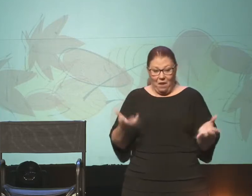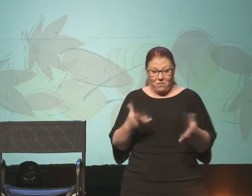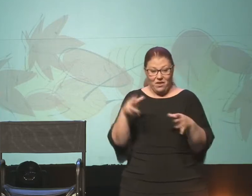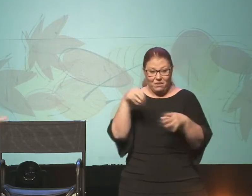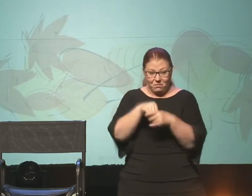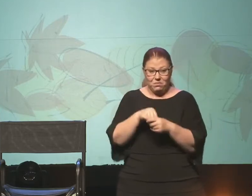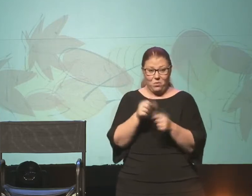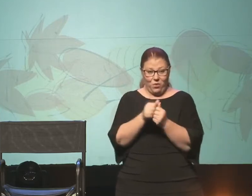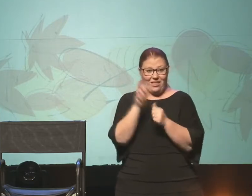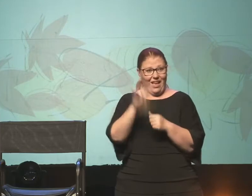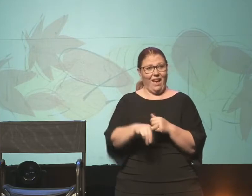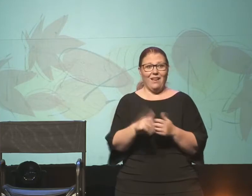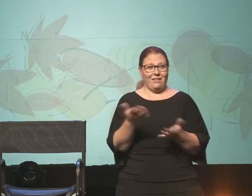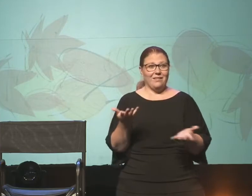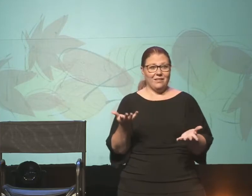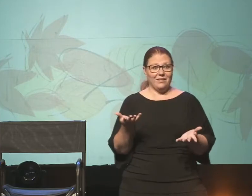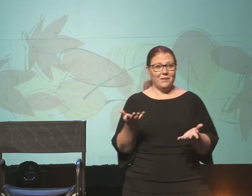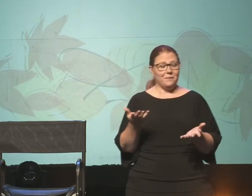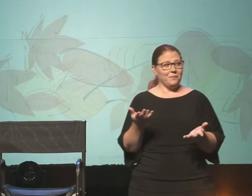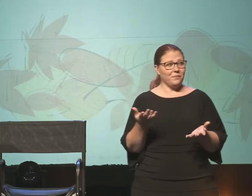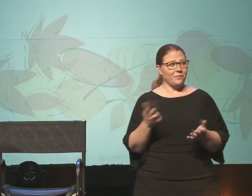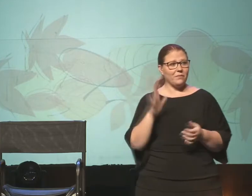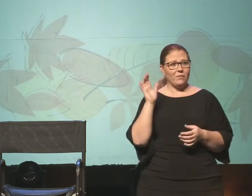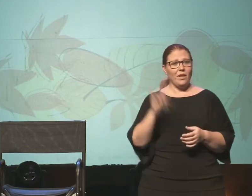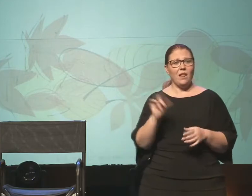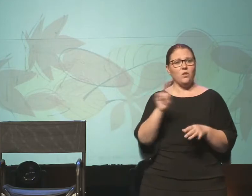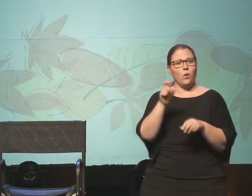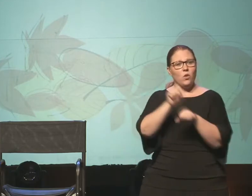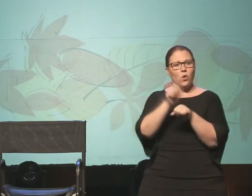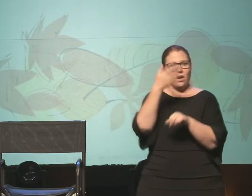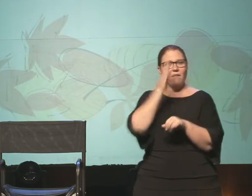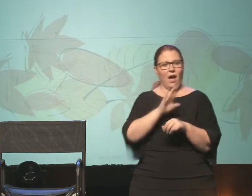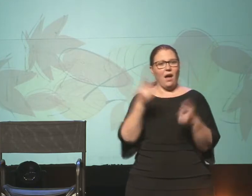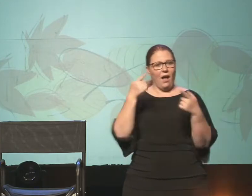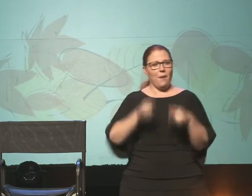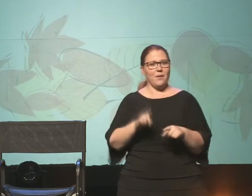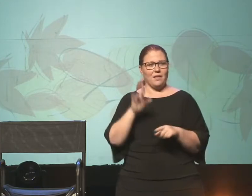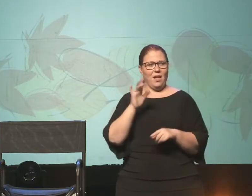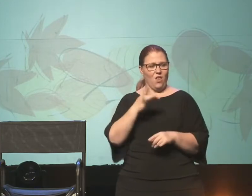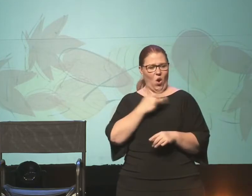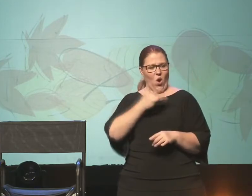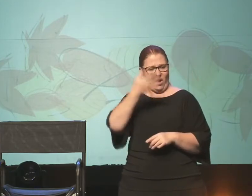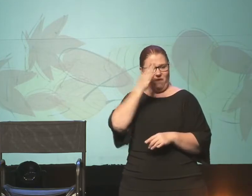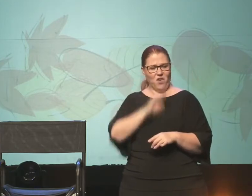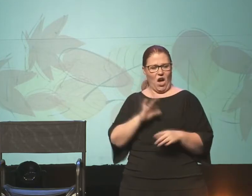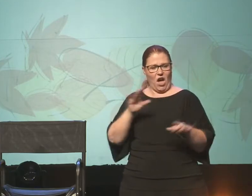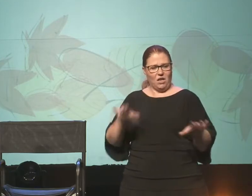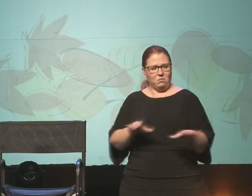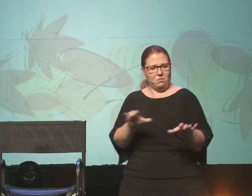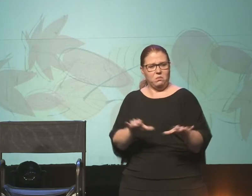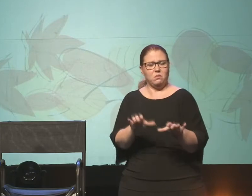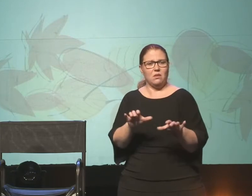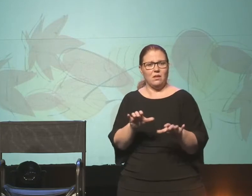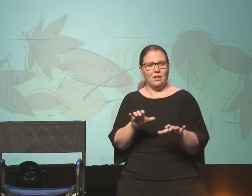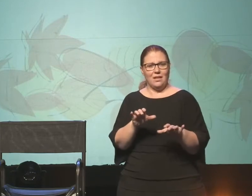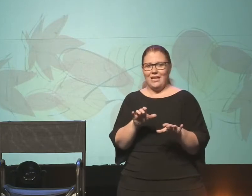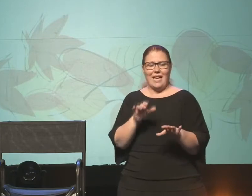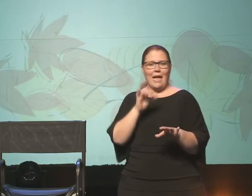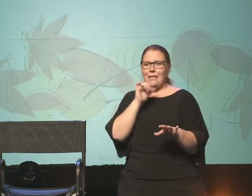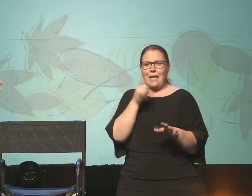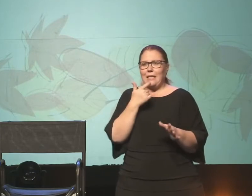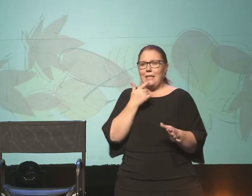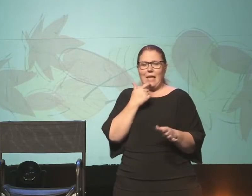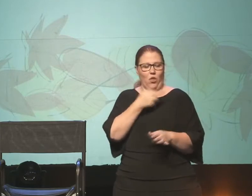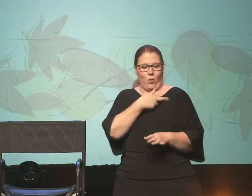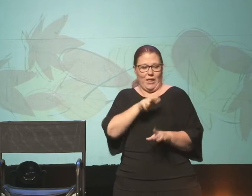some mysterious way. And that's where the work of God is. That's where the heart of God is. That's where peace of God. And it's not to say that the